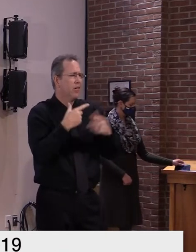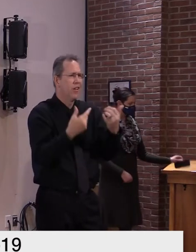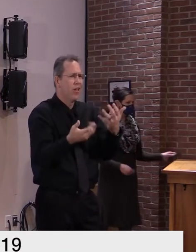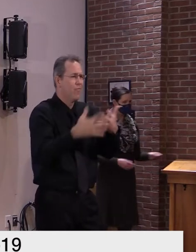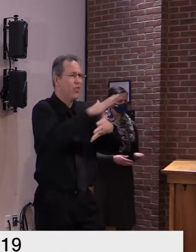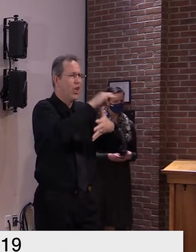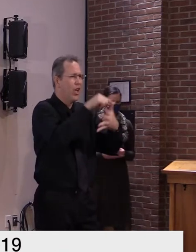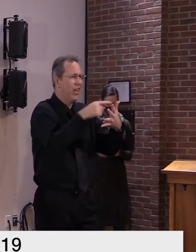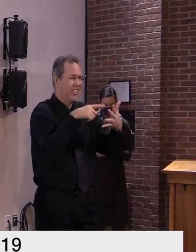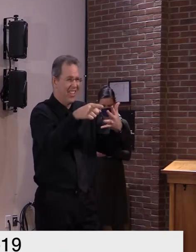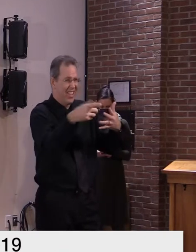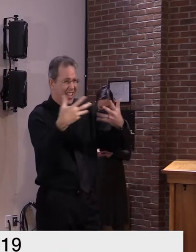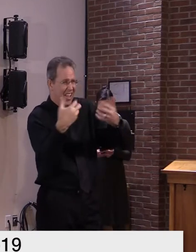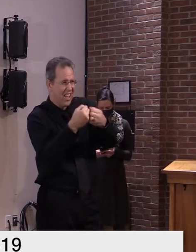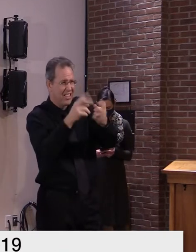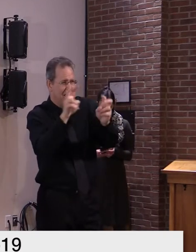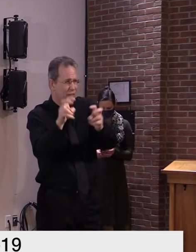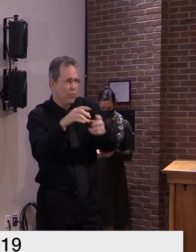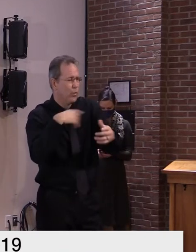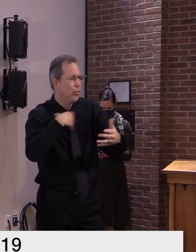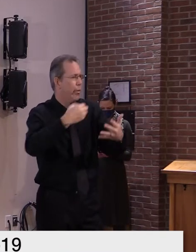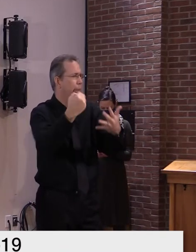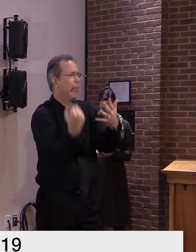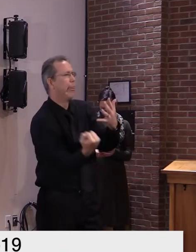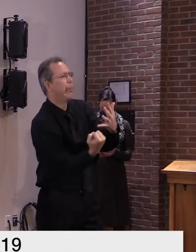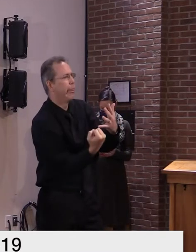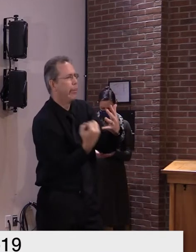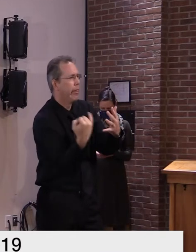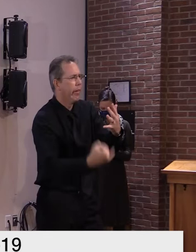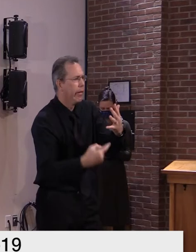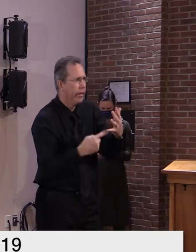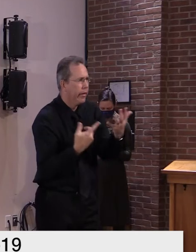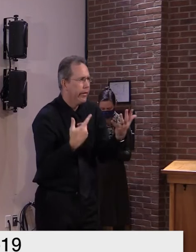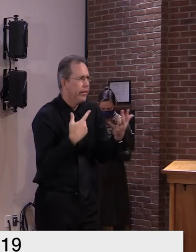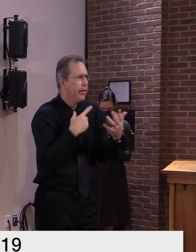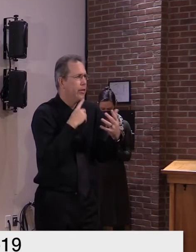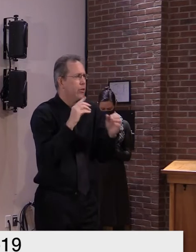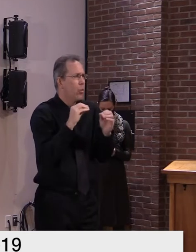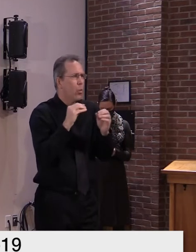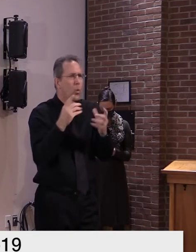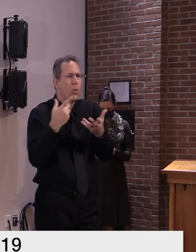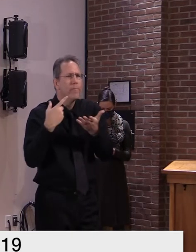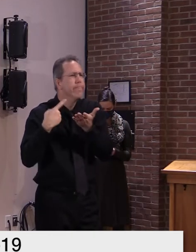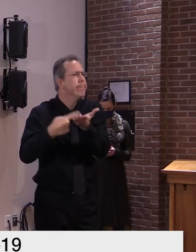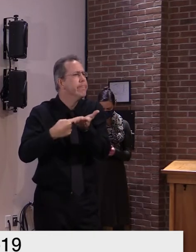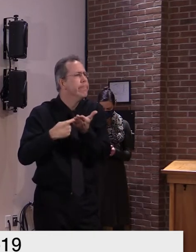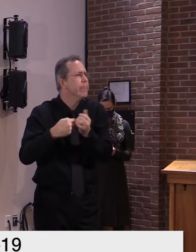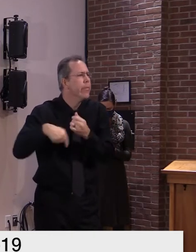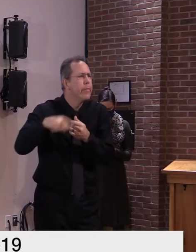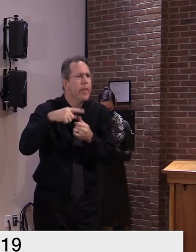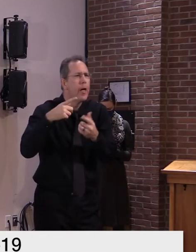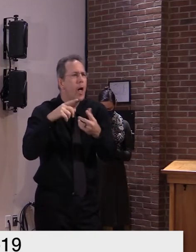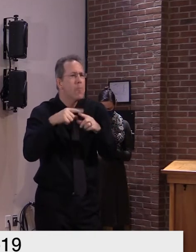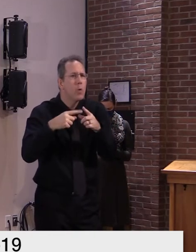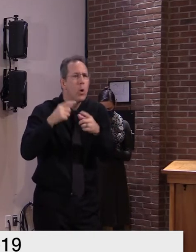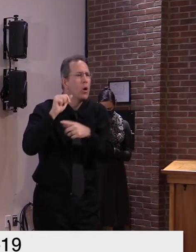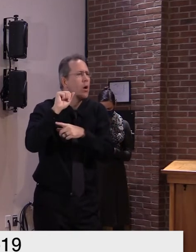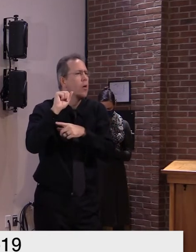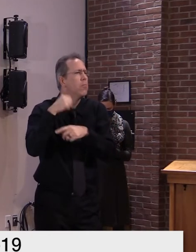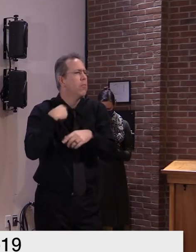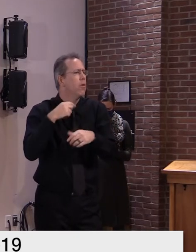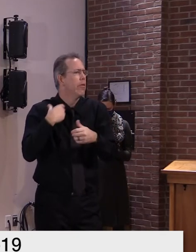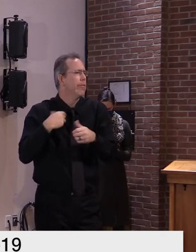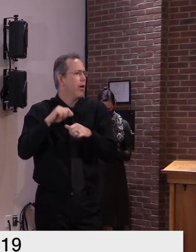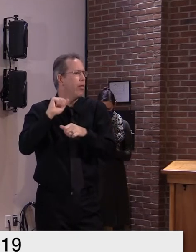uh i haven't been have had no correspondence with the attorney general on this at all so i'll uh i'll try and get